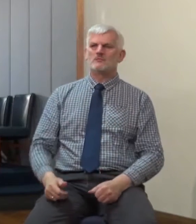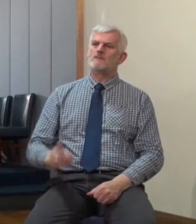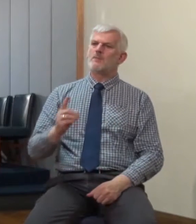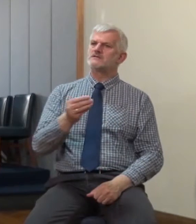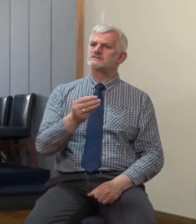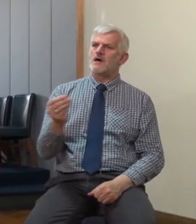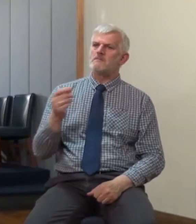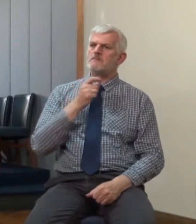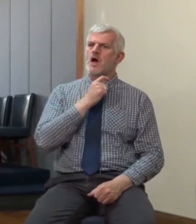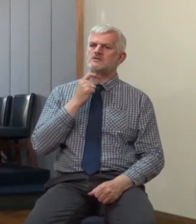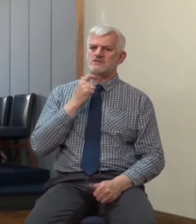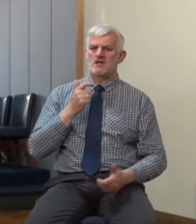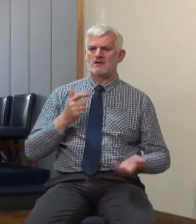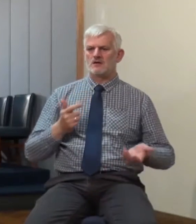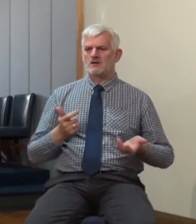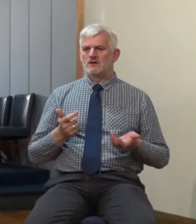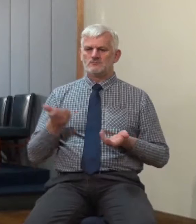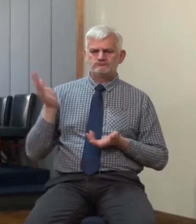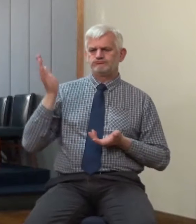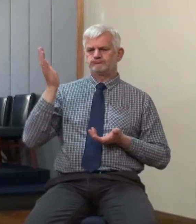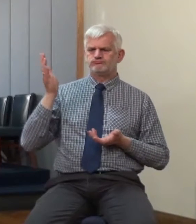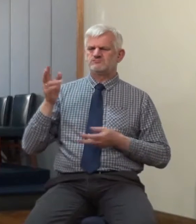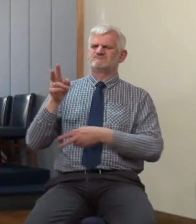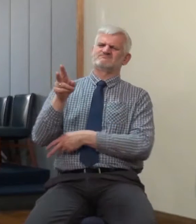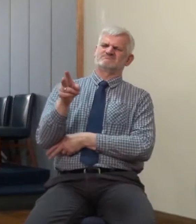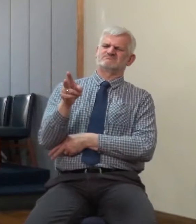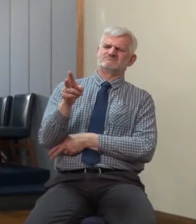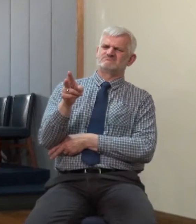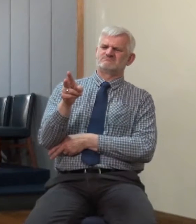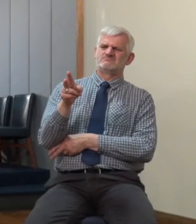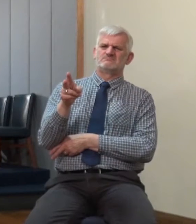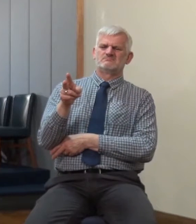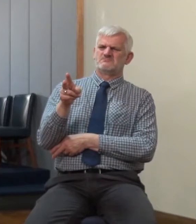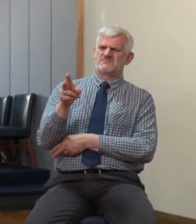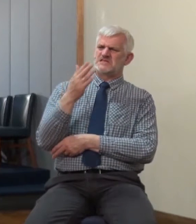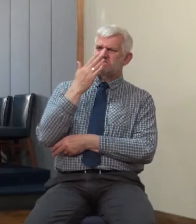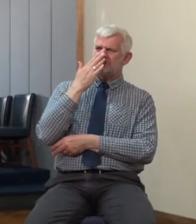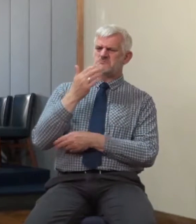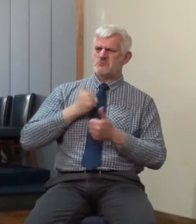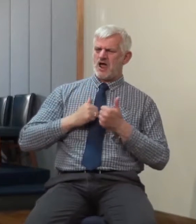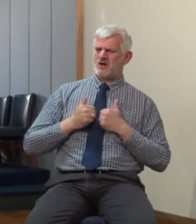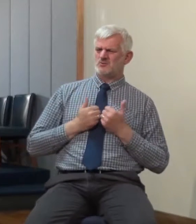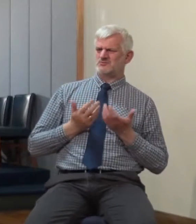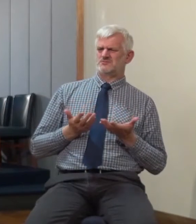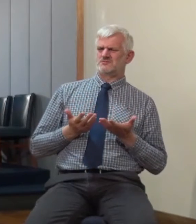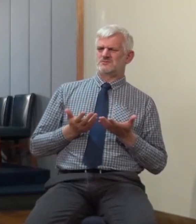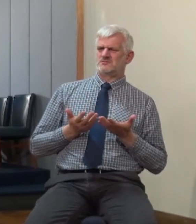church and all seems to be for them not really for souls not really for the Lord that's what's being